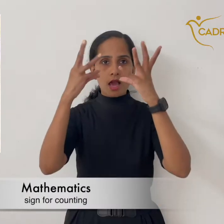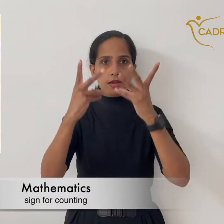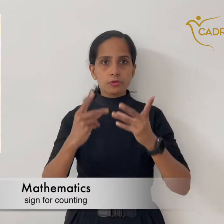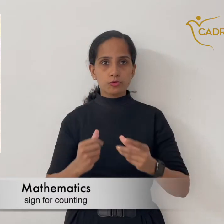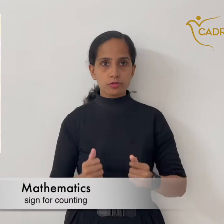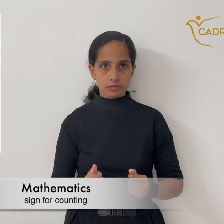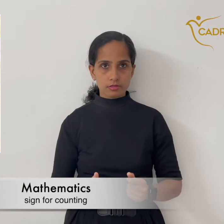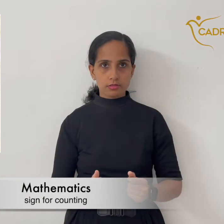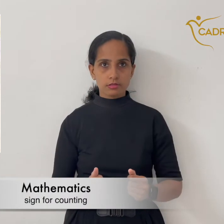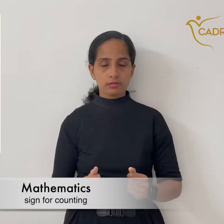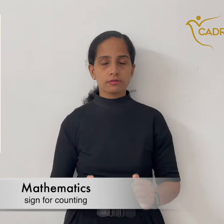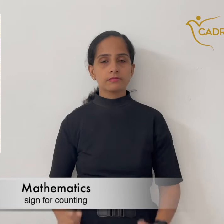Mathematics